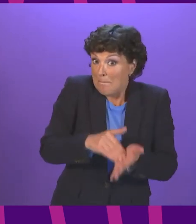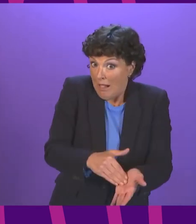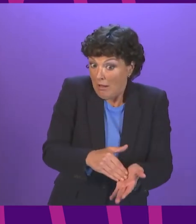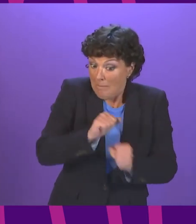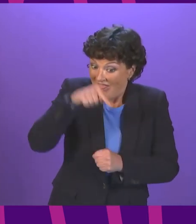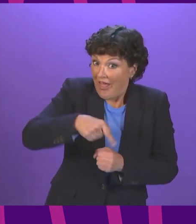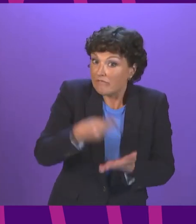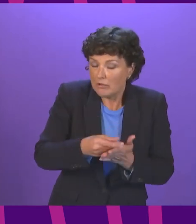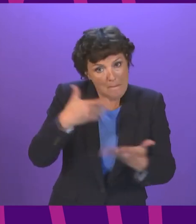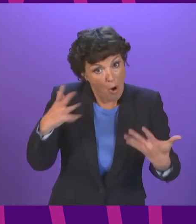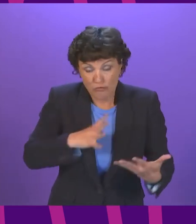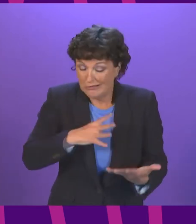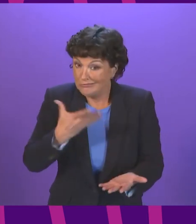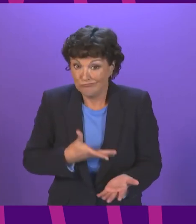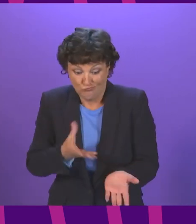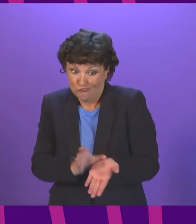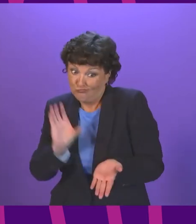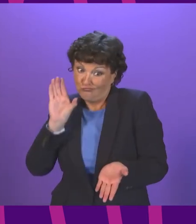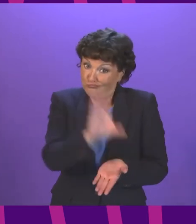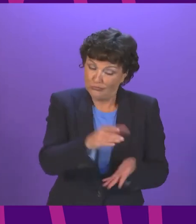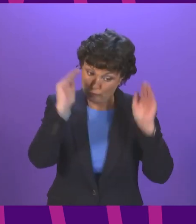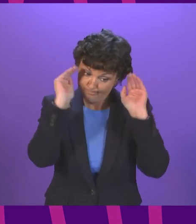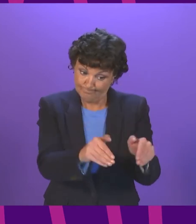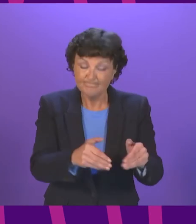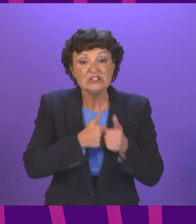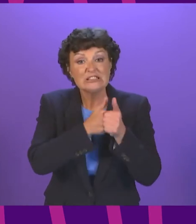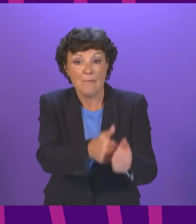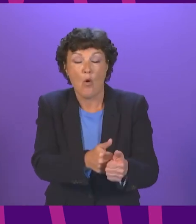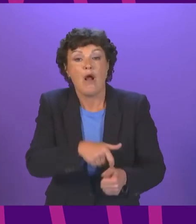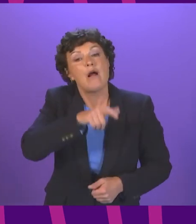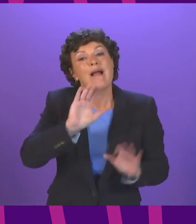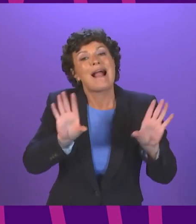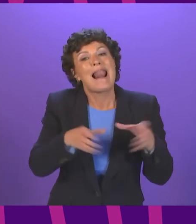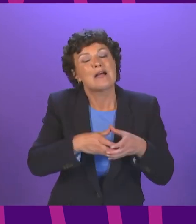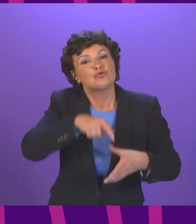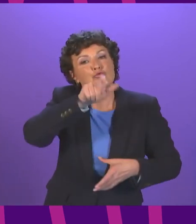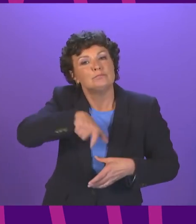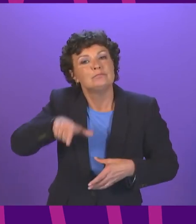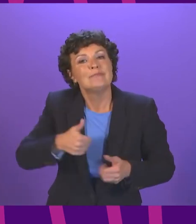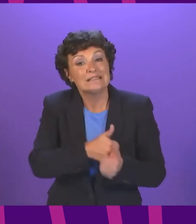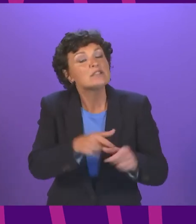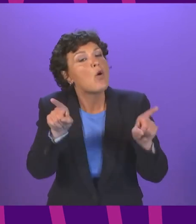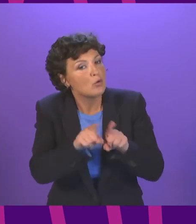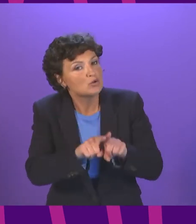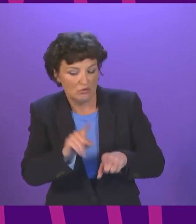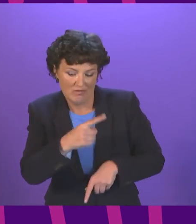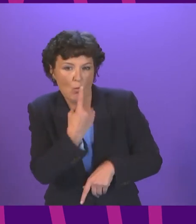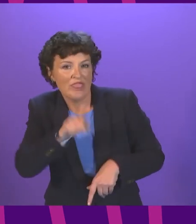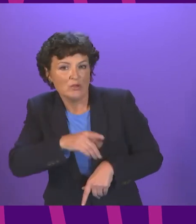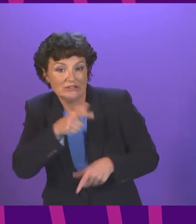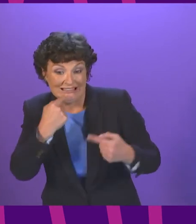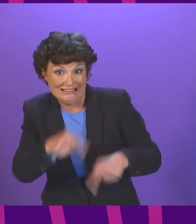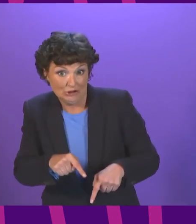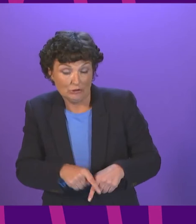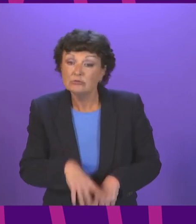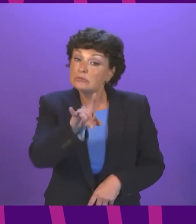been allocated to support the recruitment of all of the classroom assistants and the first 1,000 teachers We will also reduce the cost of